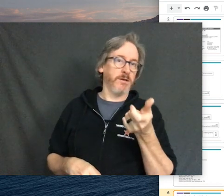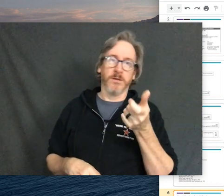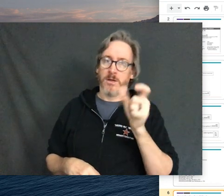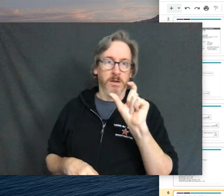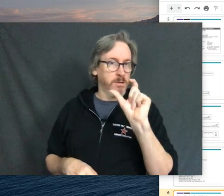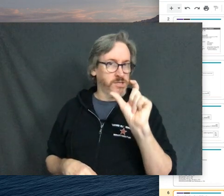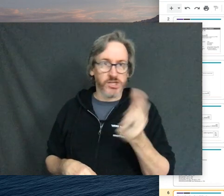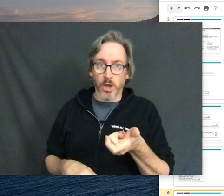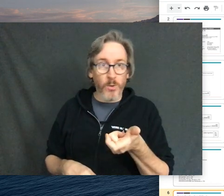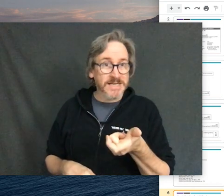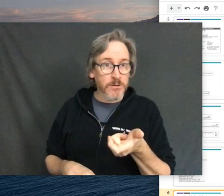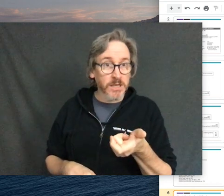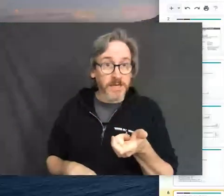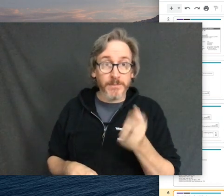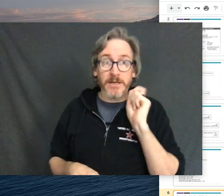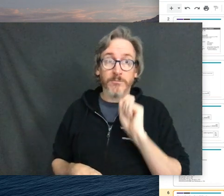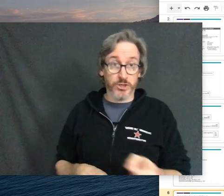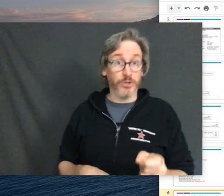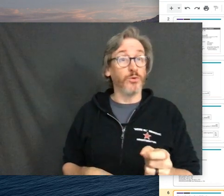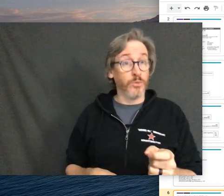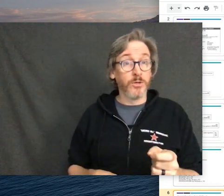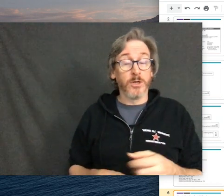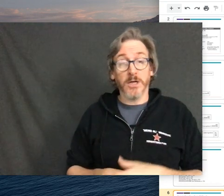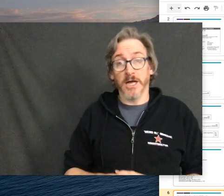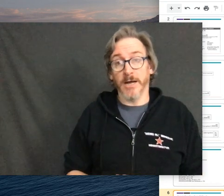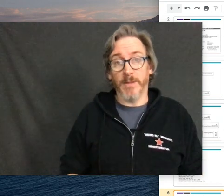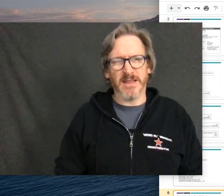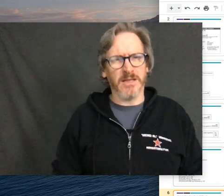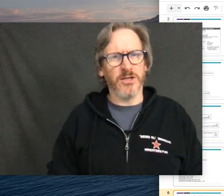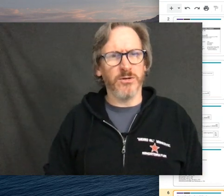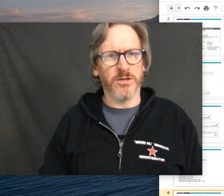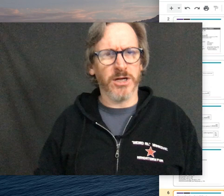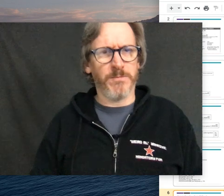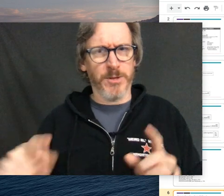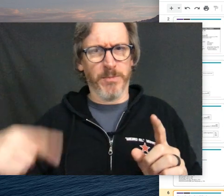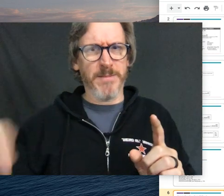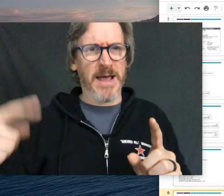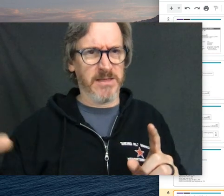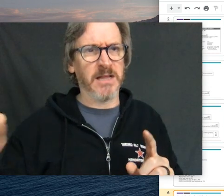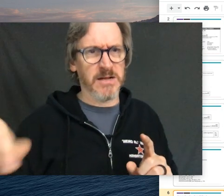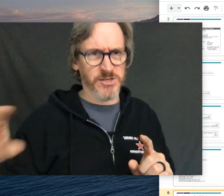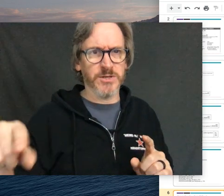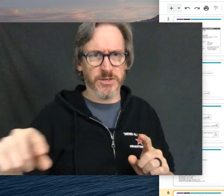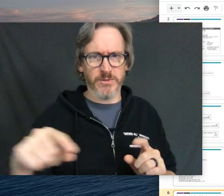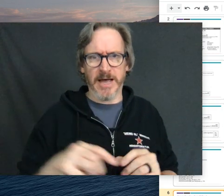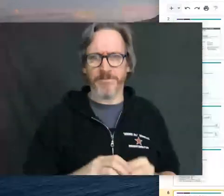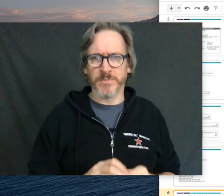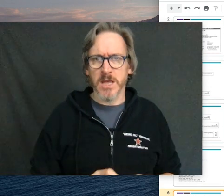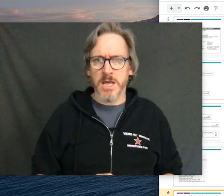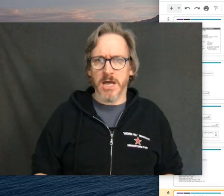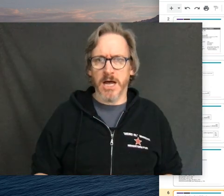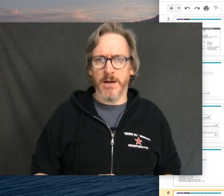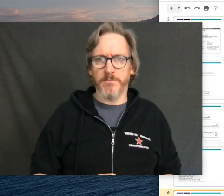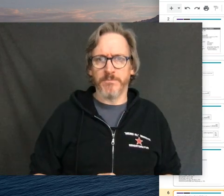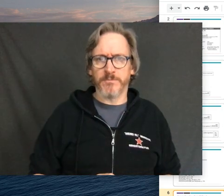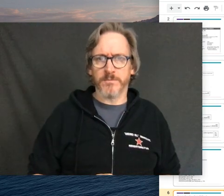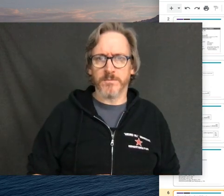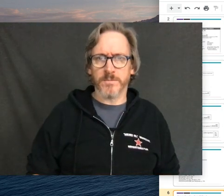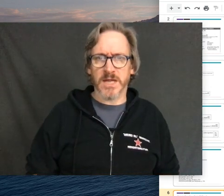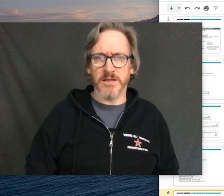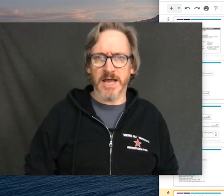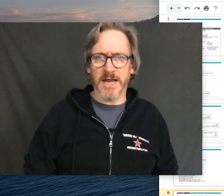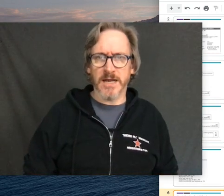to, if you can slow it down a little bit, do. Um, I think the, the, the playback thing allows you to do that. Um,